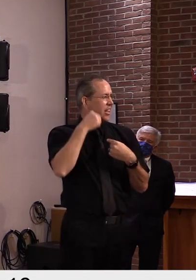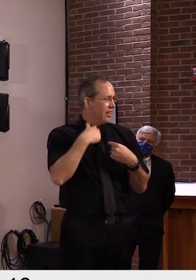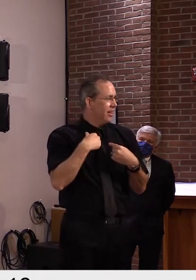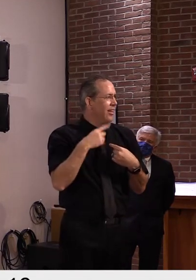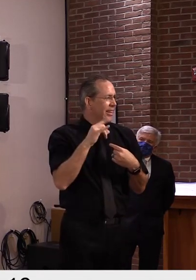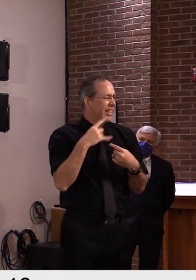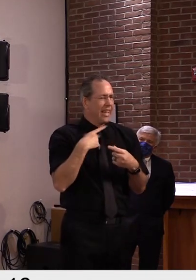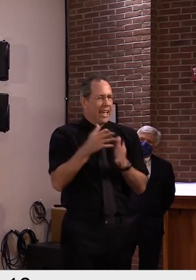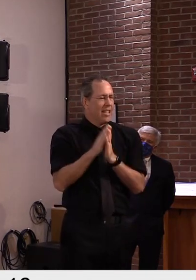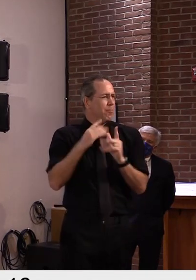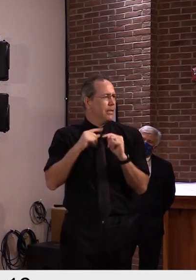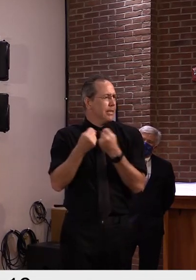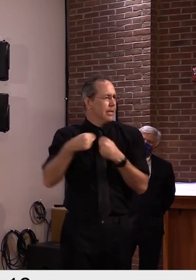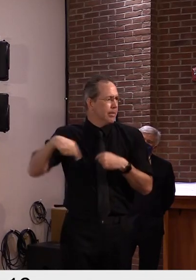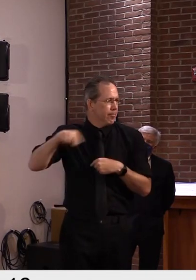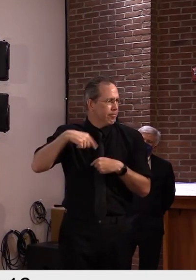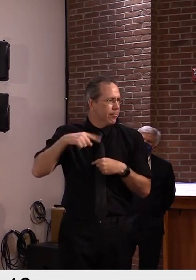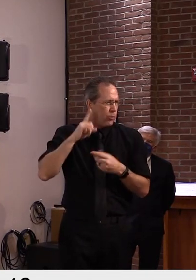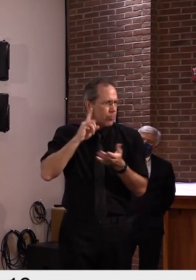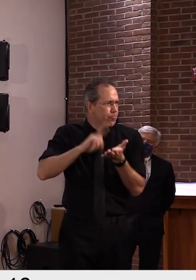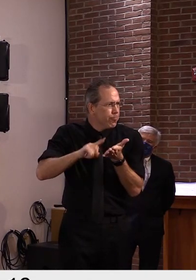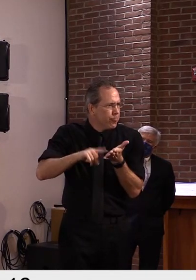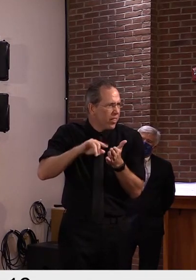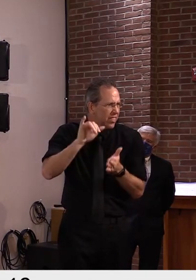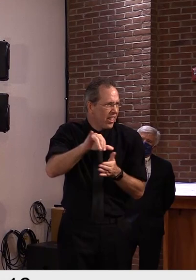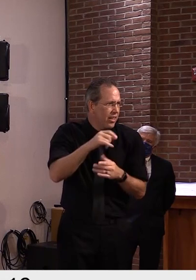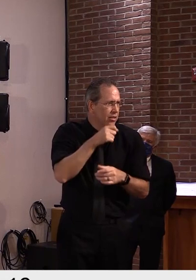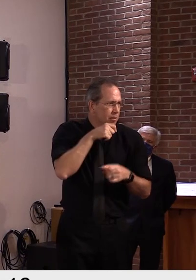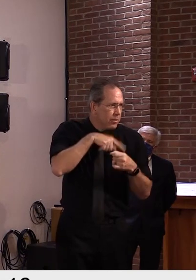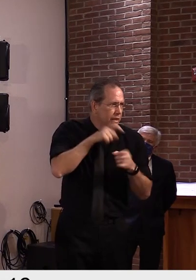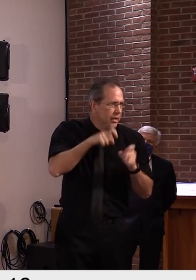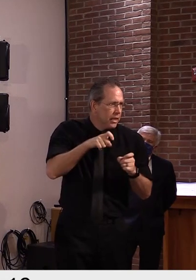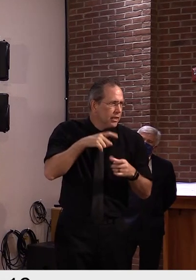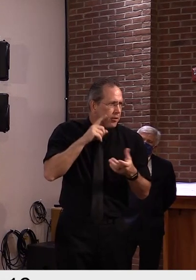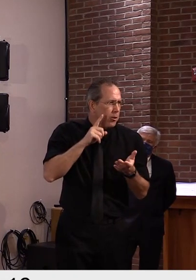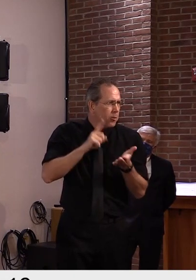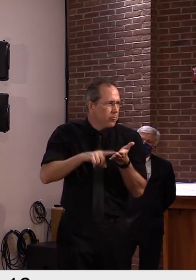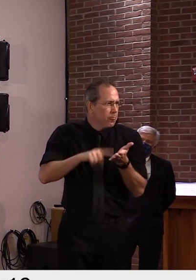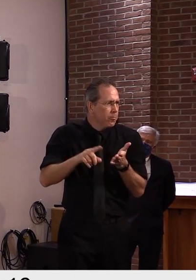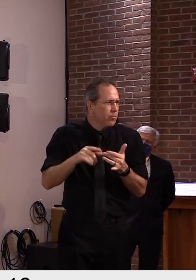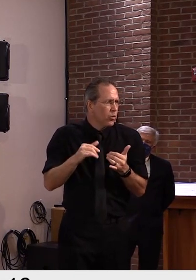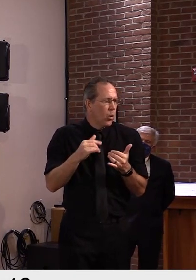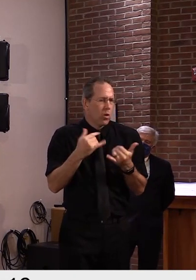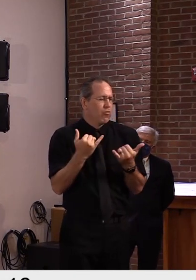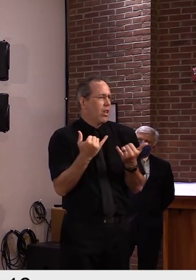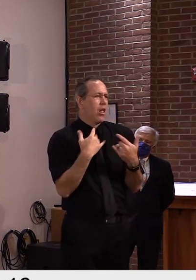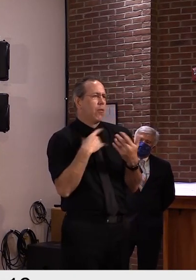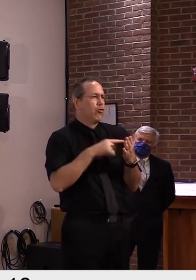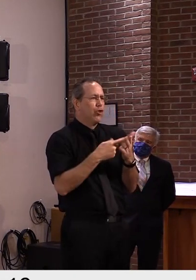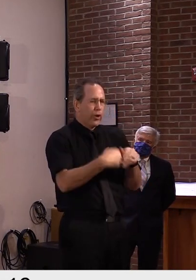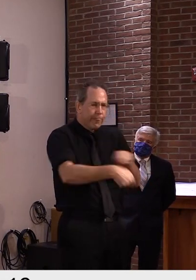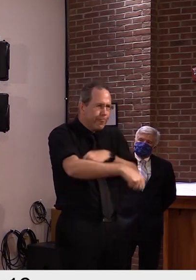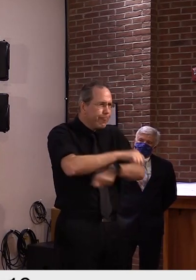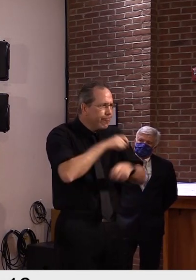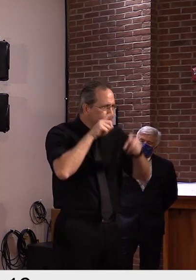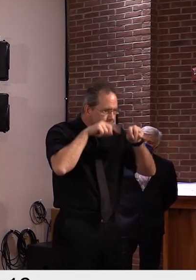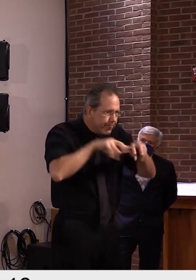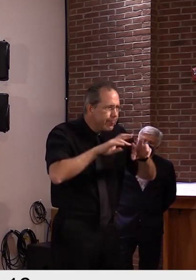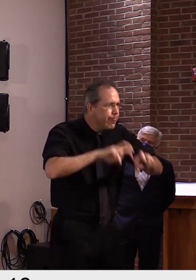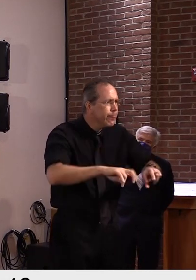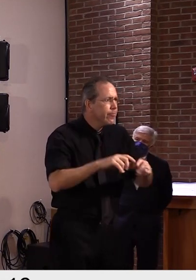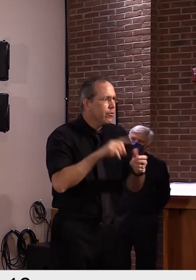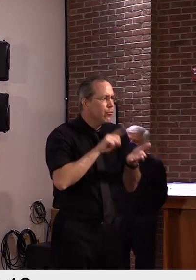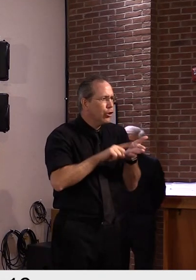all the things you've asked for, so that we could see if we should be embracing it as one of our strategies. I will say that